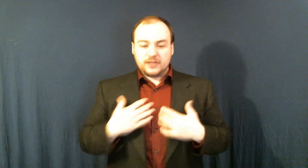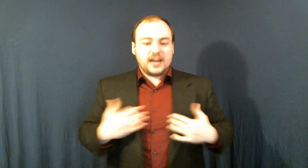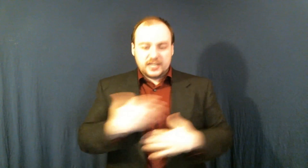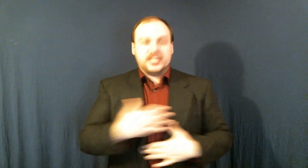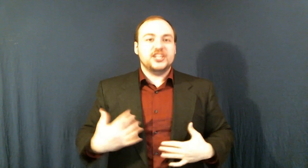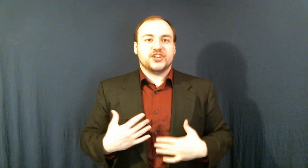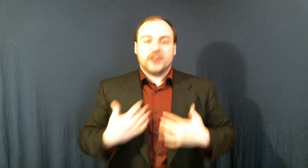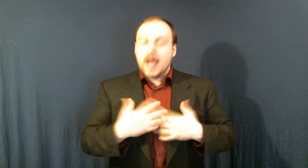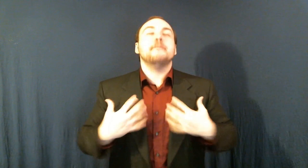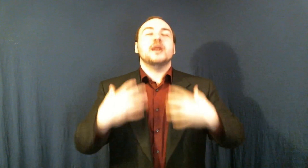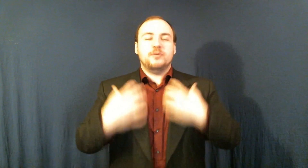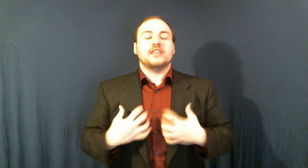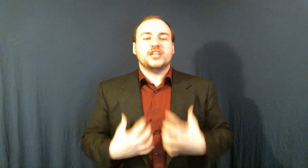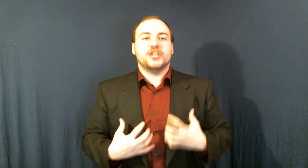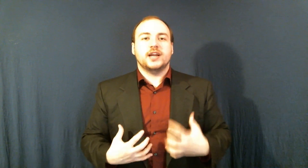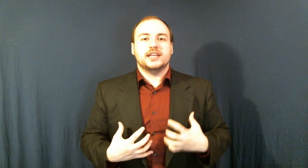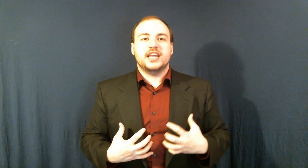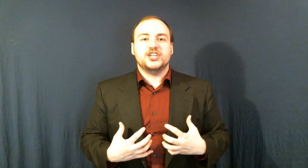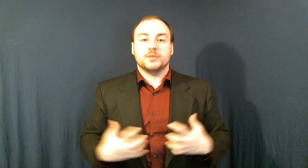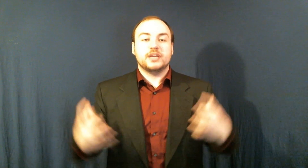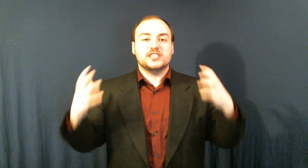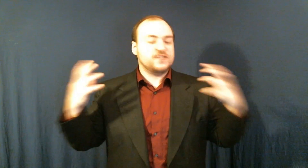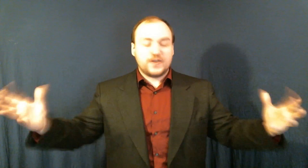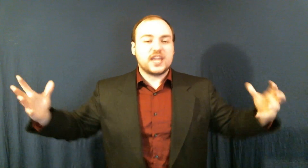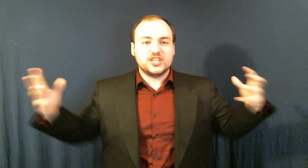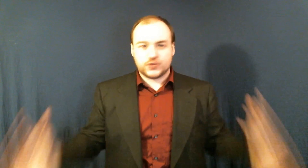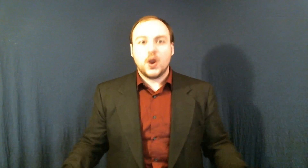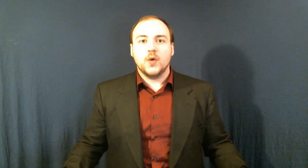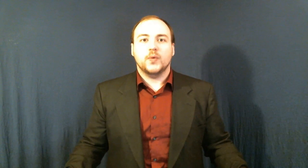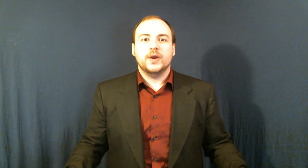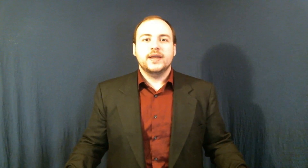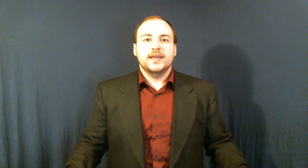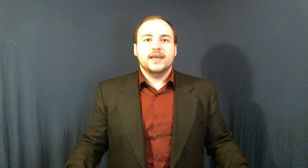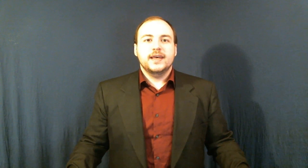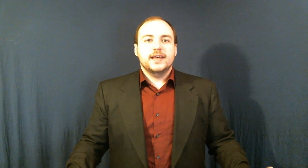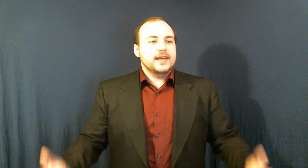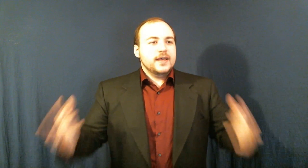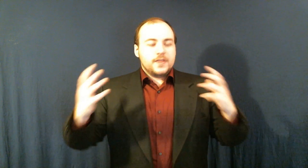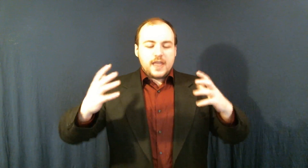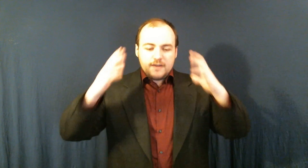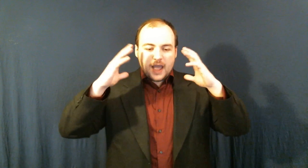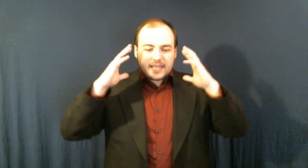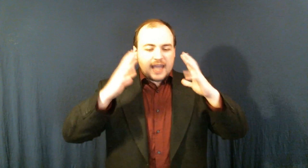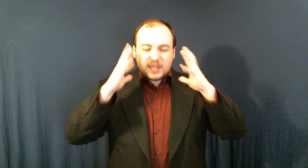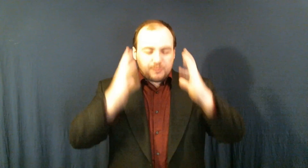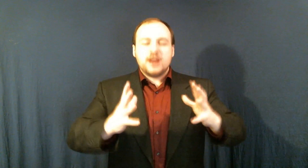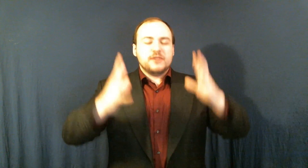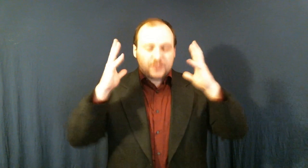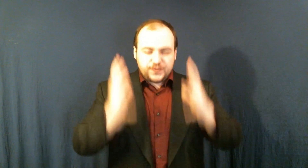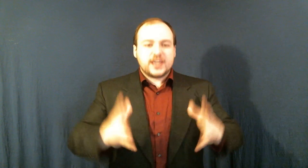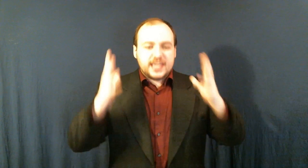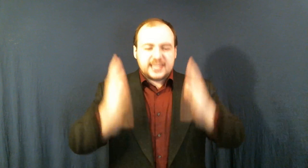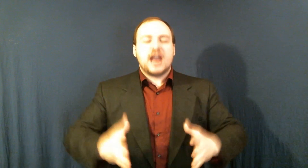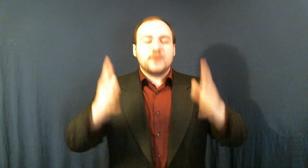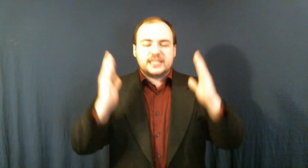put that on a t-shirt! I'm gonna put that shit on a t-shirt because it's fucking true! I can pretty much fucking guarantee